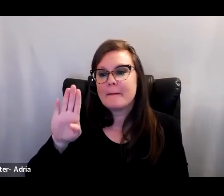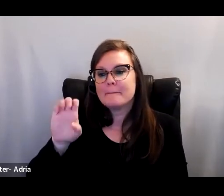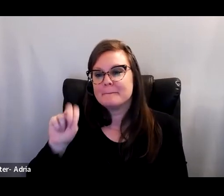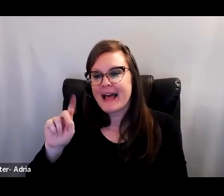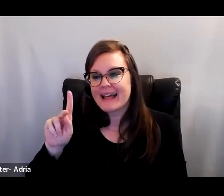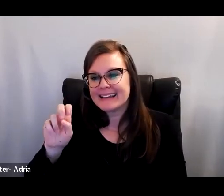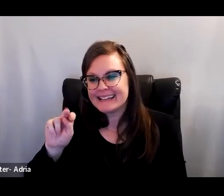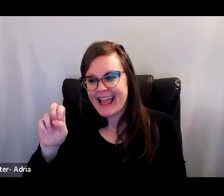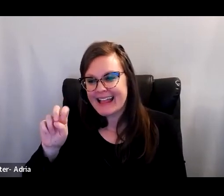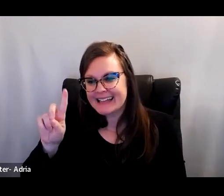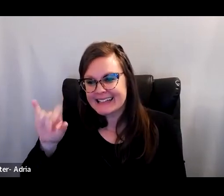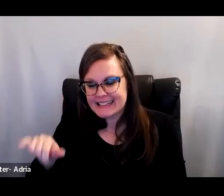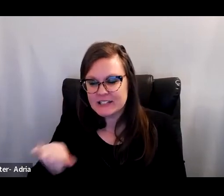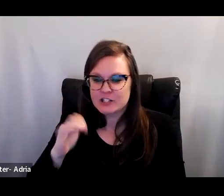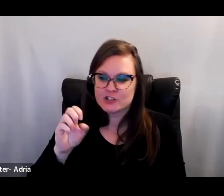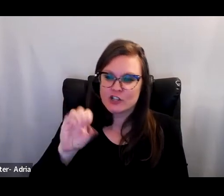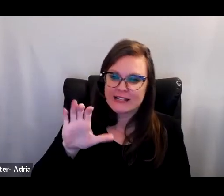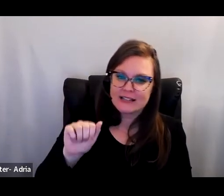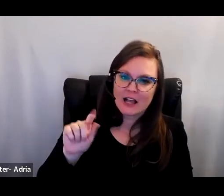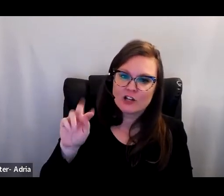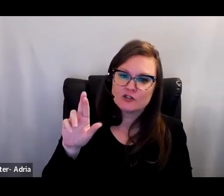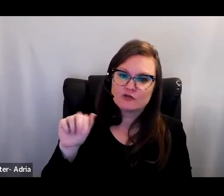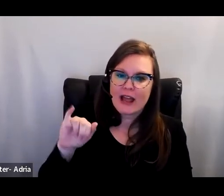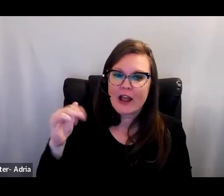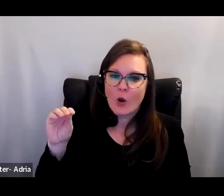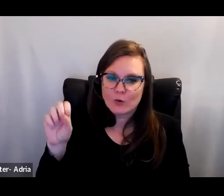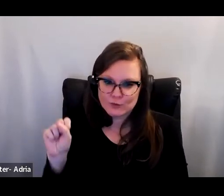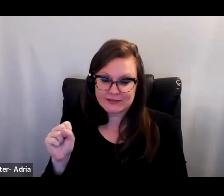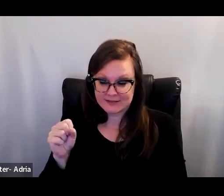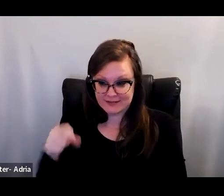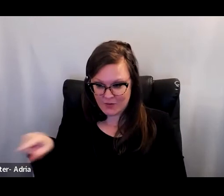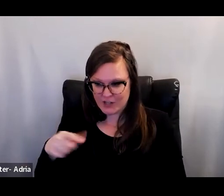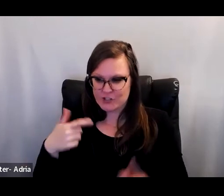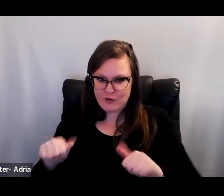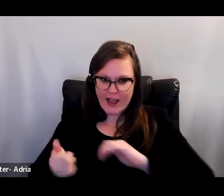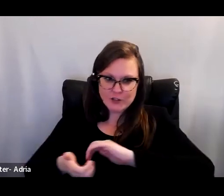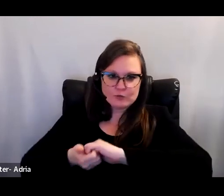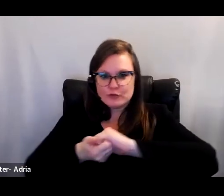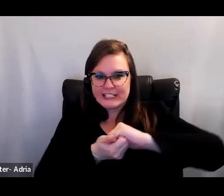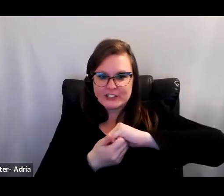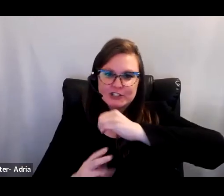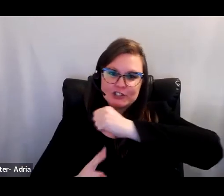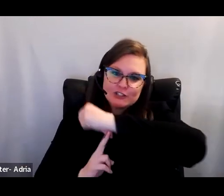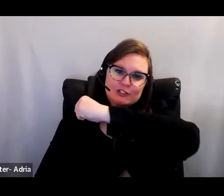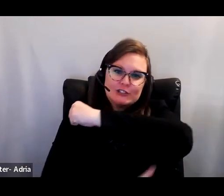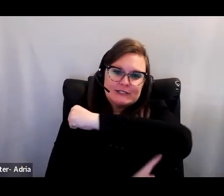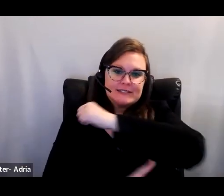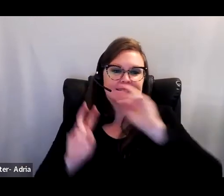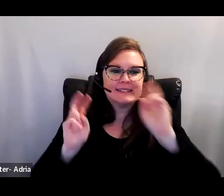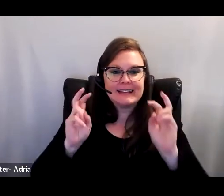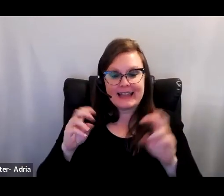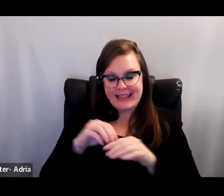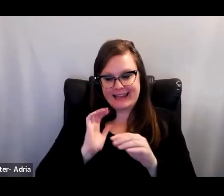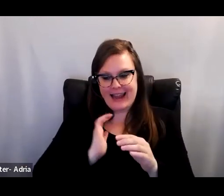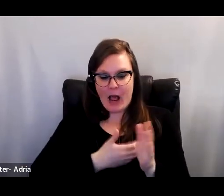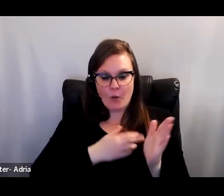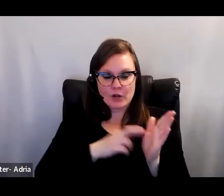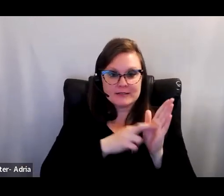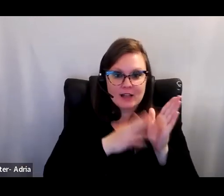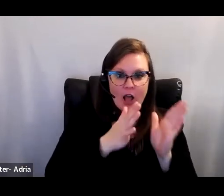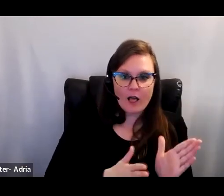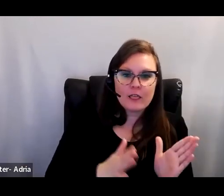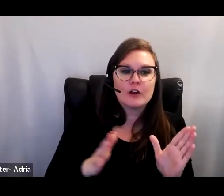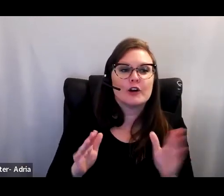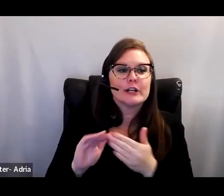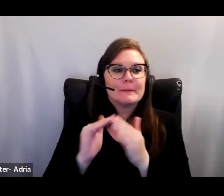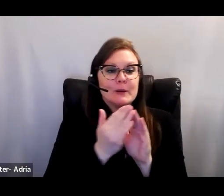Jessica Trejos, and I have called for bridging work within our scholarly community. In particular, we argue that it would be useful to link scholars who have knowledge